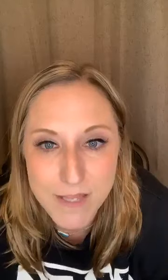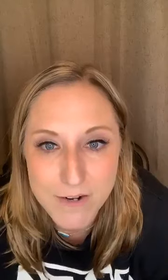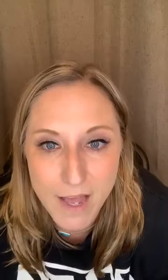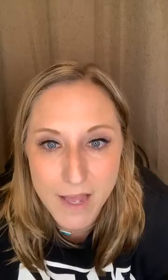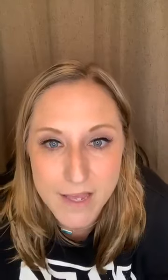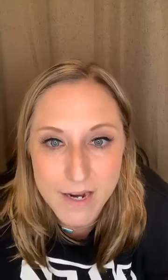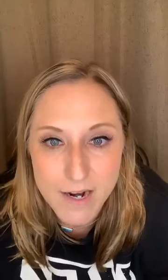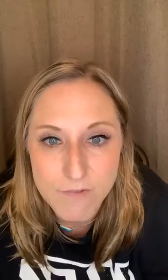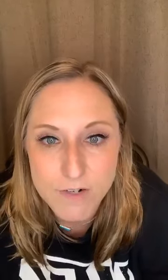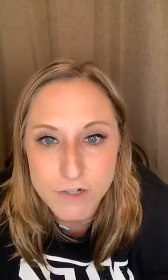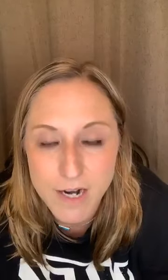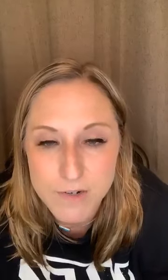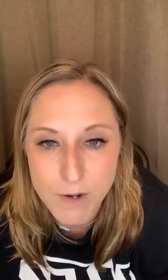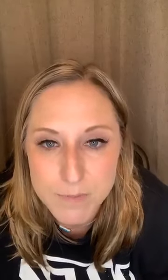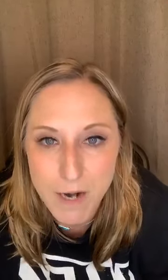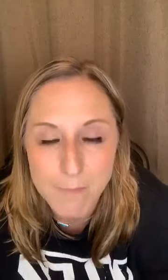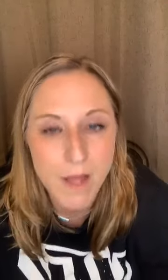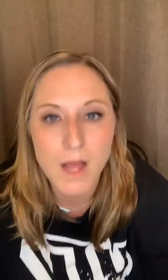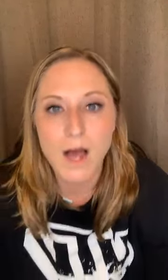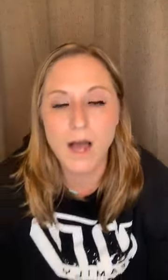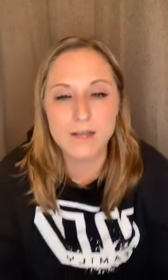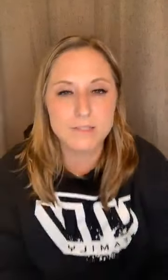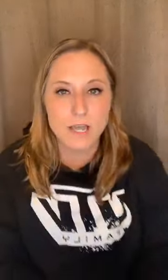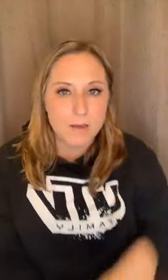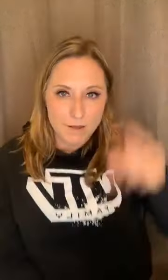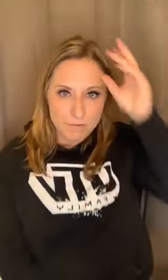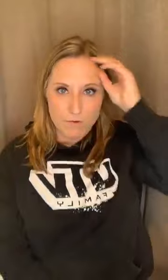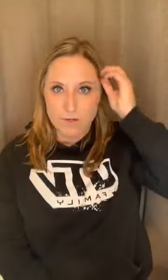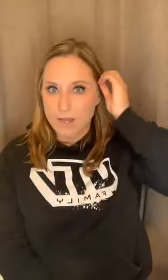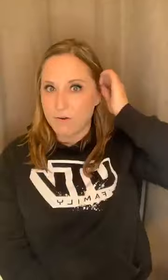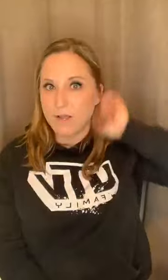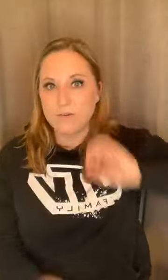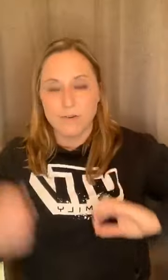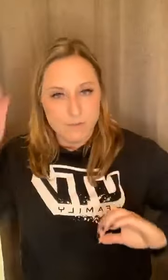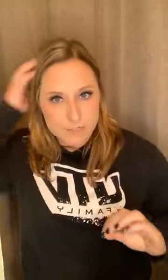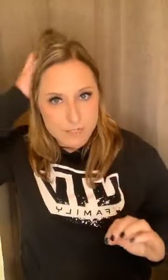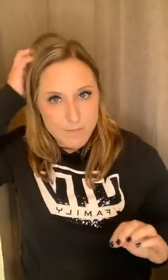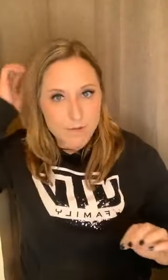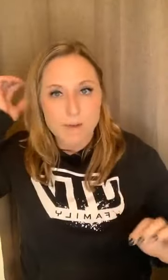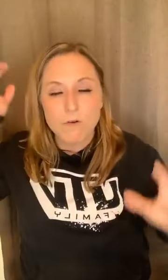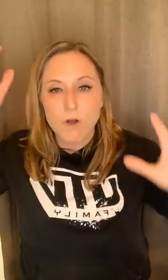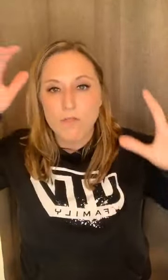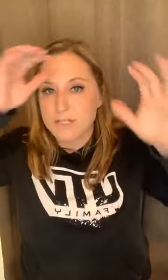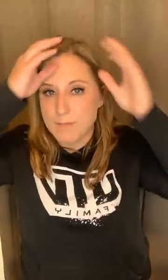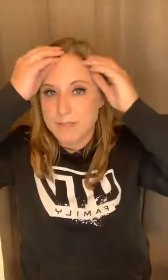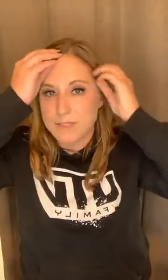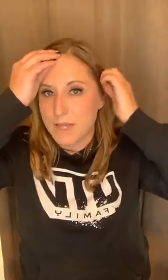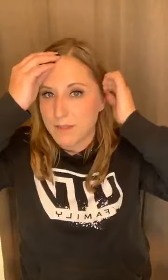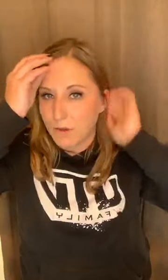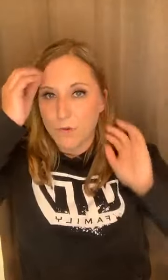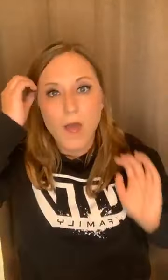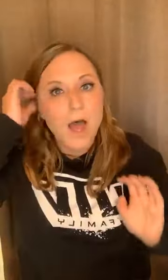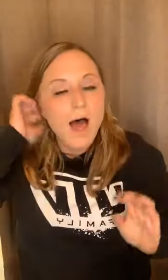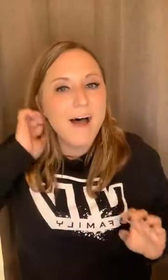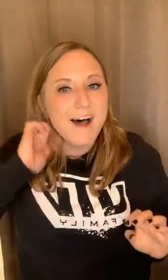internet here. If we're trying to watch prime, it's like my phone. I don't, I don't know. It's like something with my phone all the time. This is nothing new. Um,